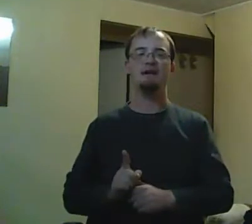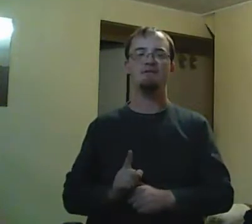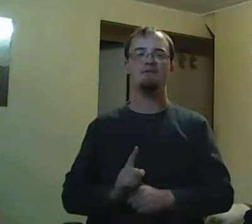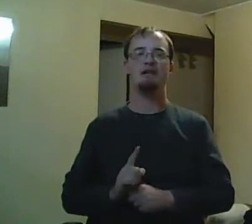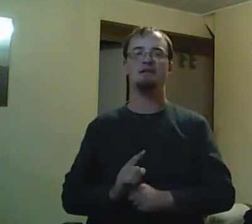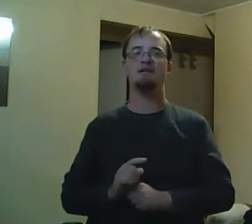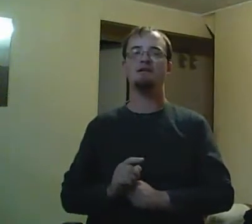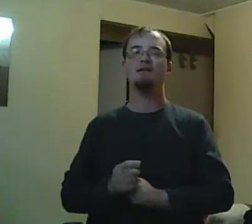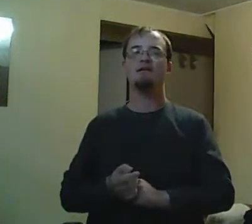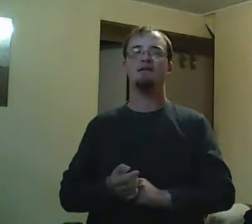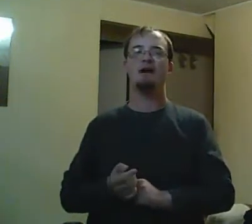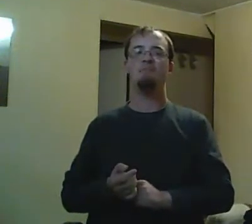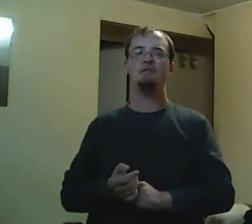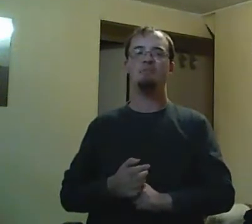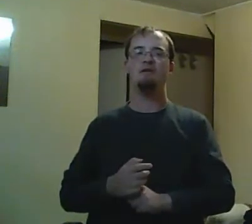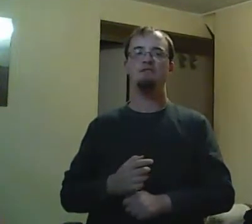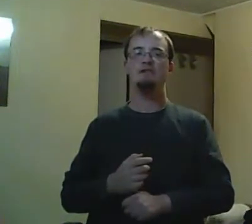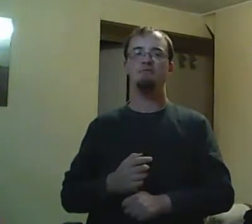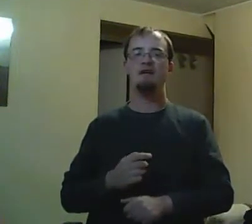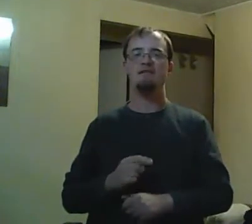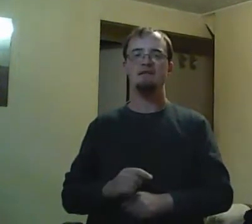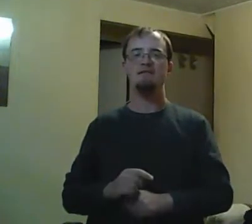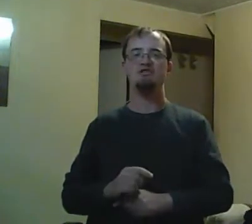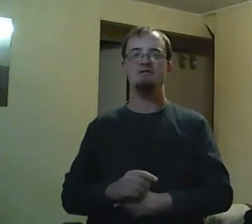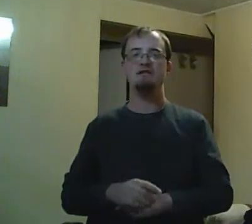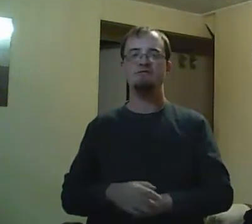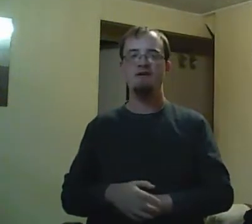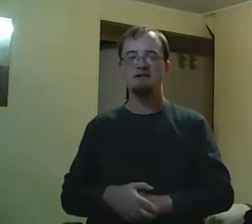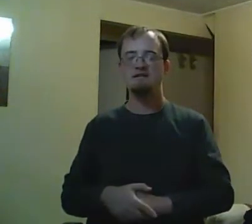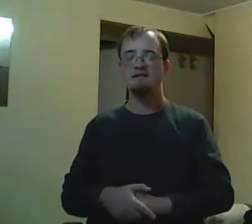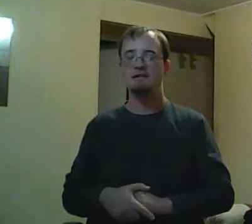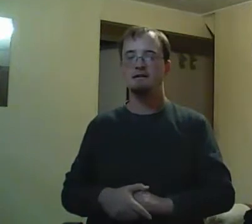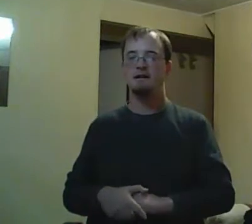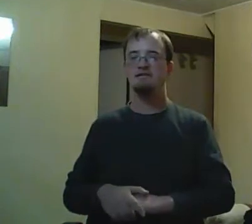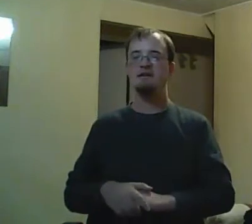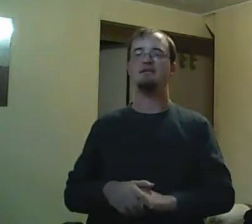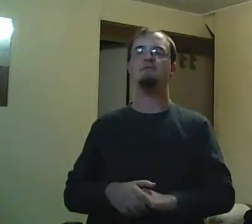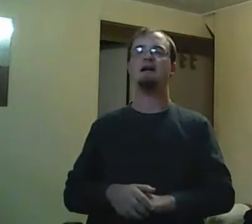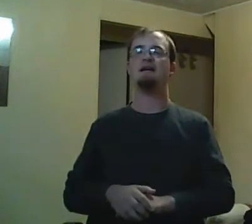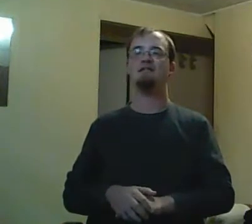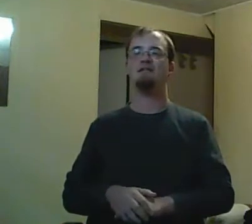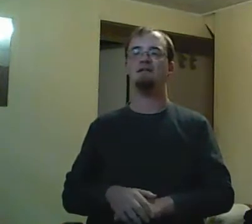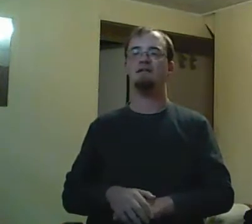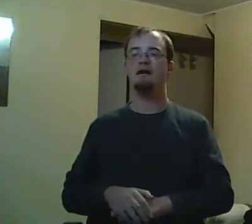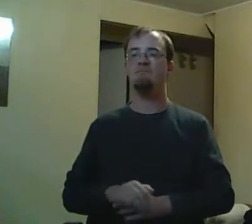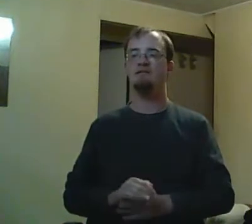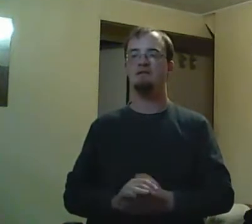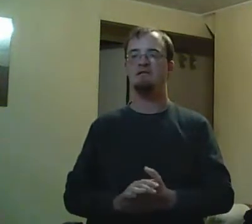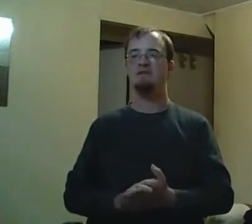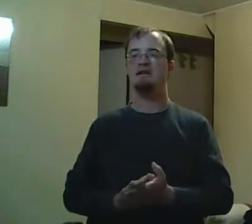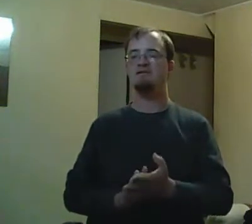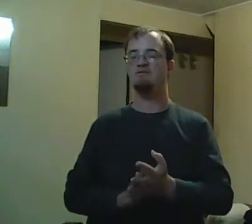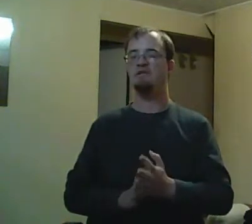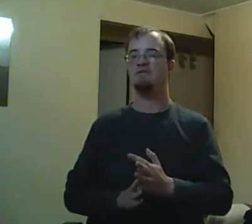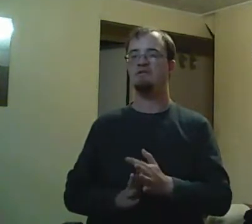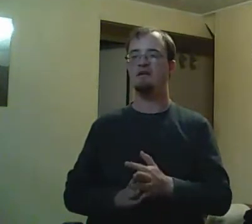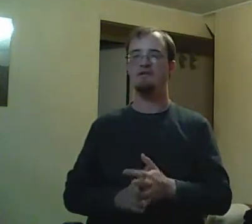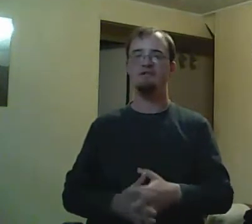deserve to give money to a cause. You are an abuser. Once an abuser, always an abuser. And Alex writes,